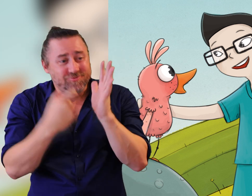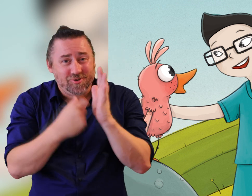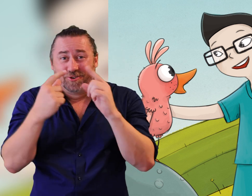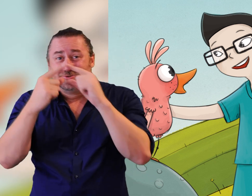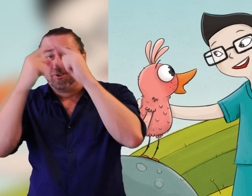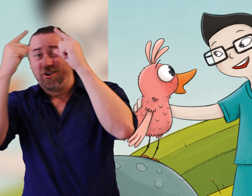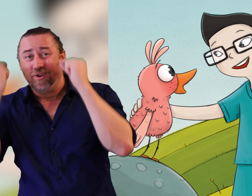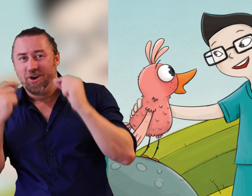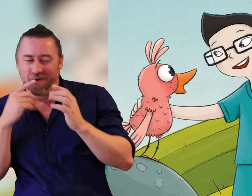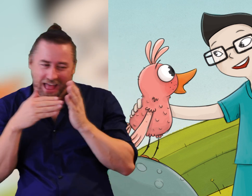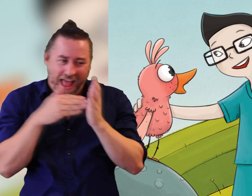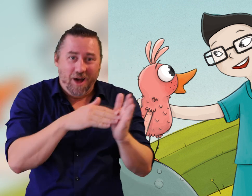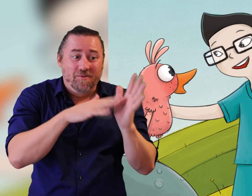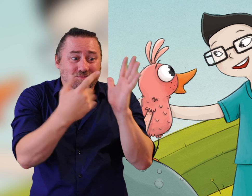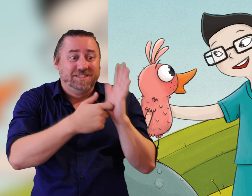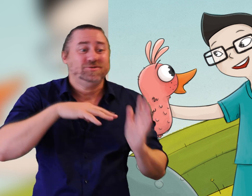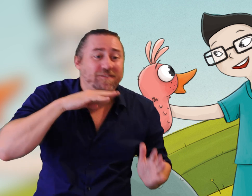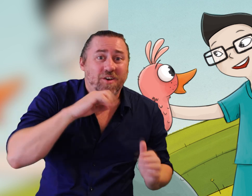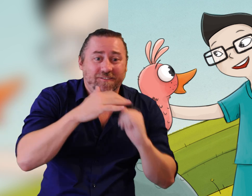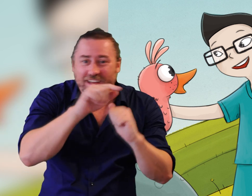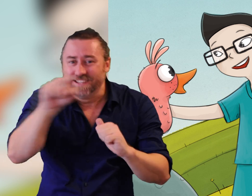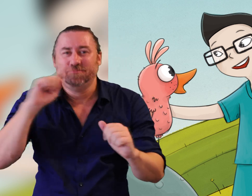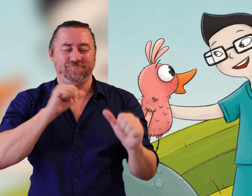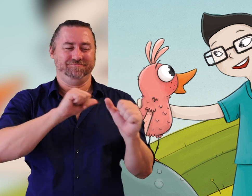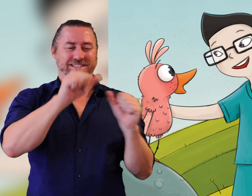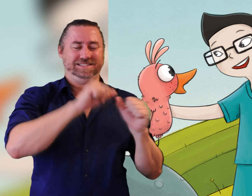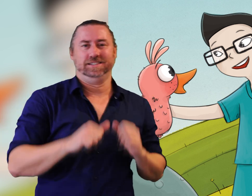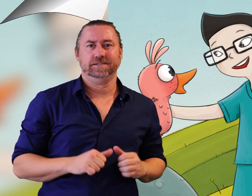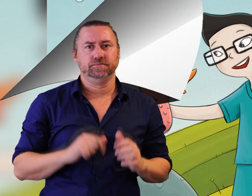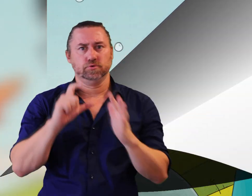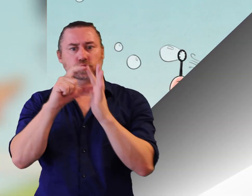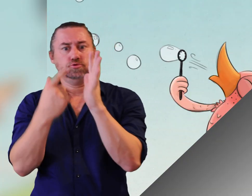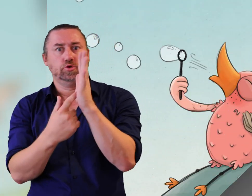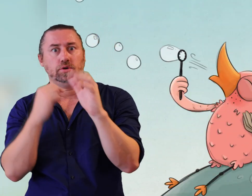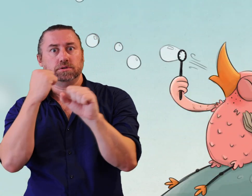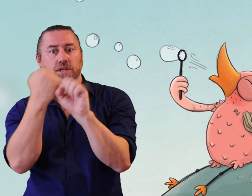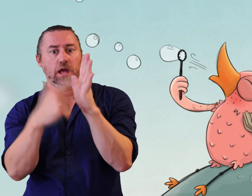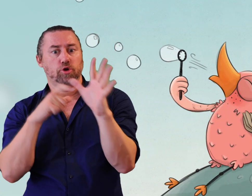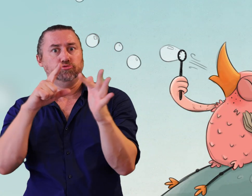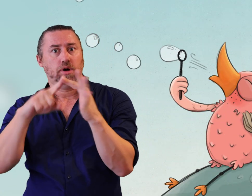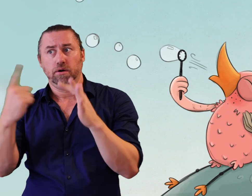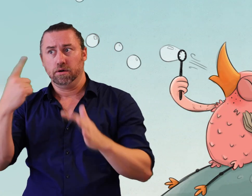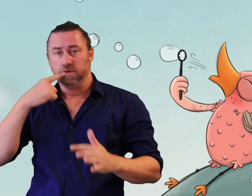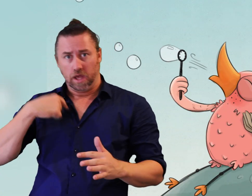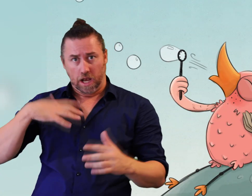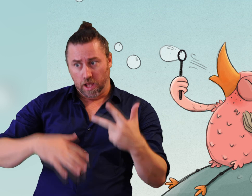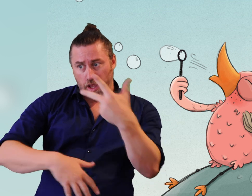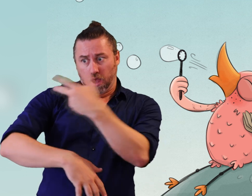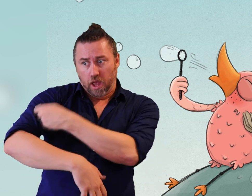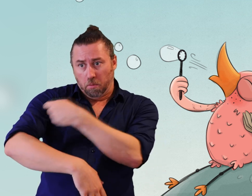the doctors and nurses will help Mr Frog and everyone else get better. Dr Grace told Birdie she would need an injection.